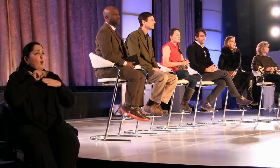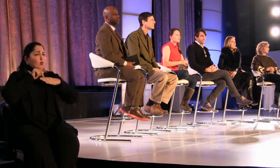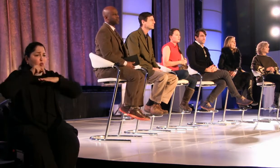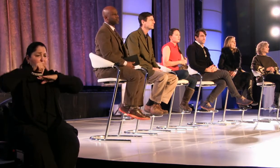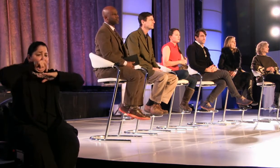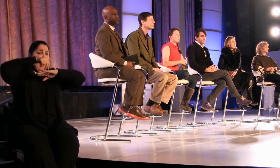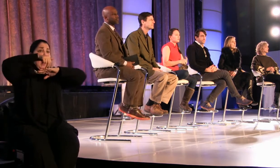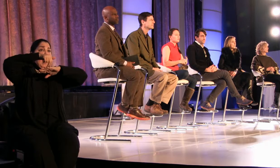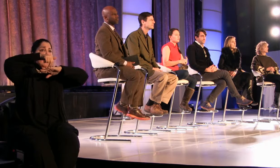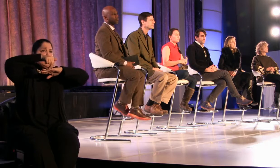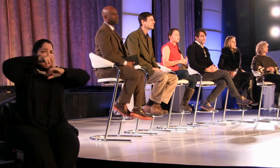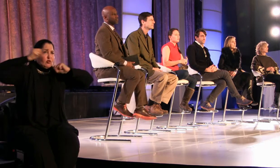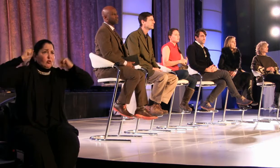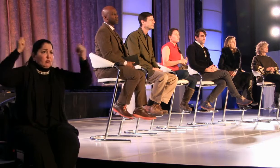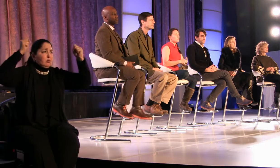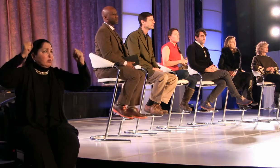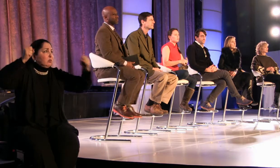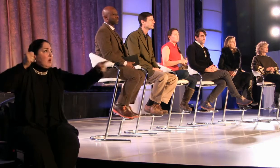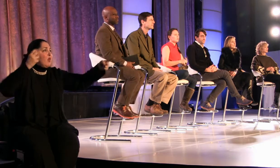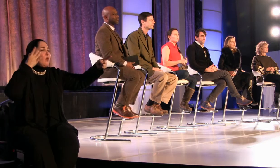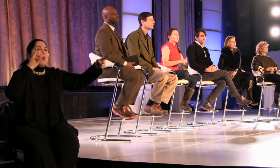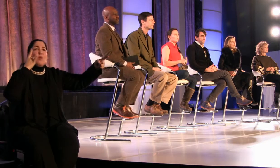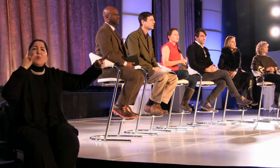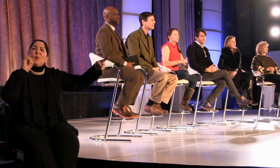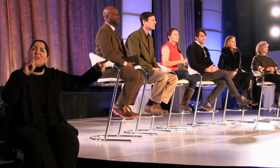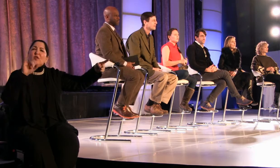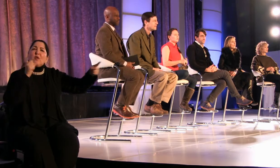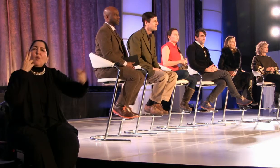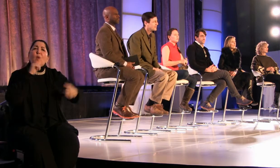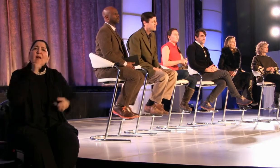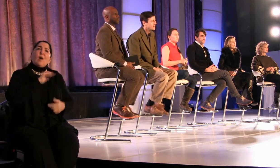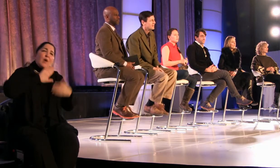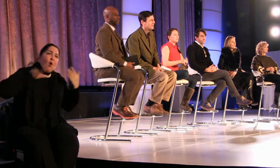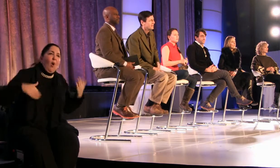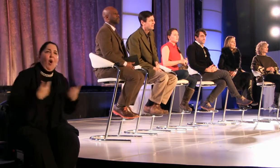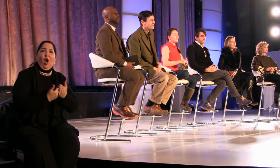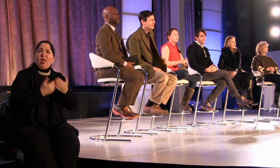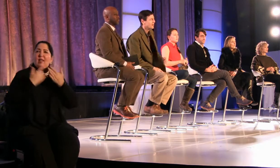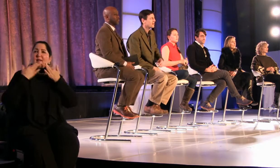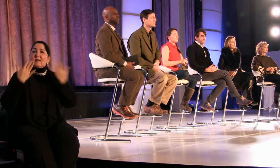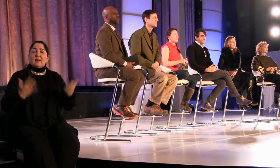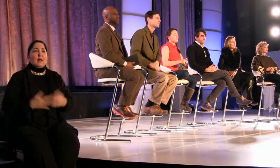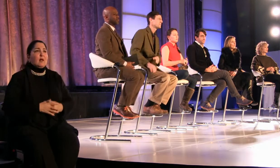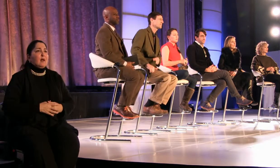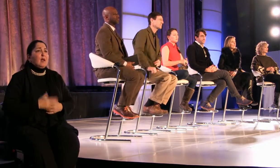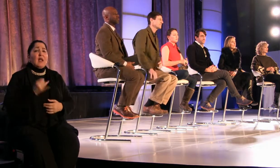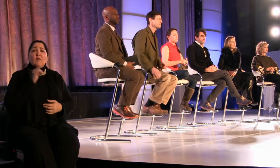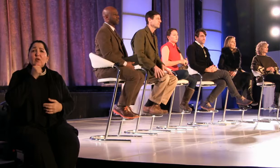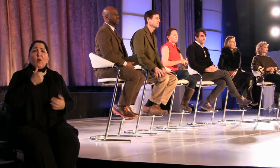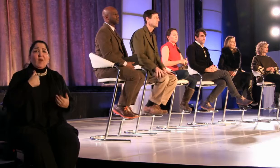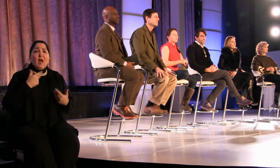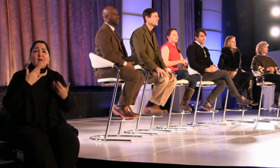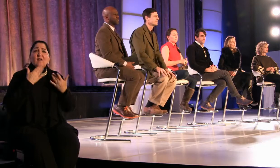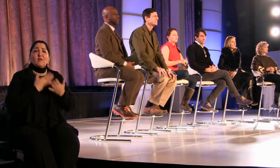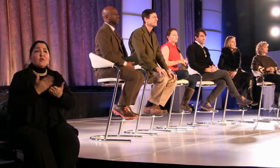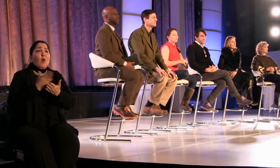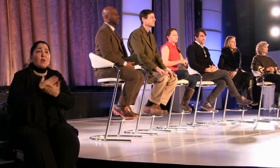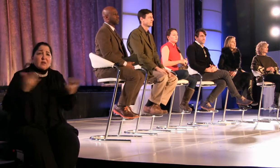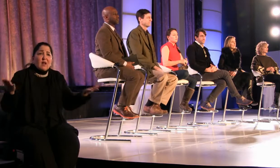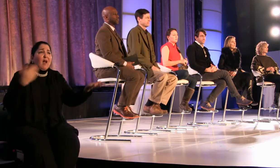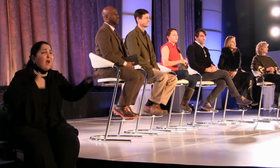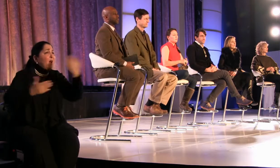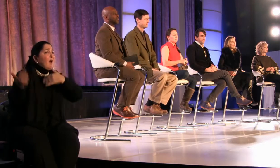why aren't we all singing? If we don't have songs that are getting all of us to sing together because that singing together